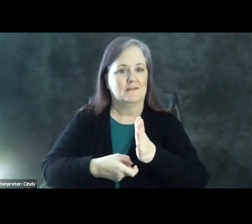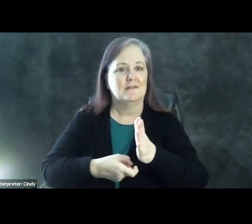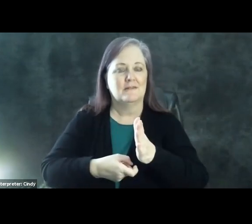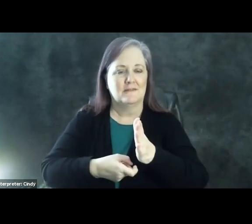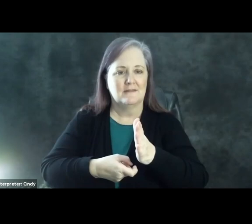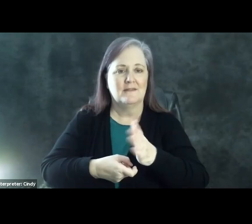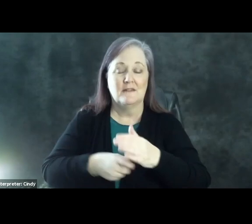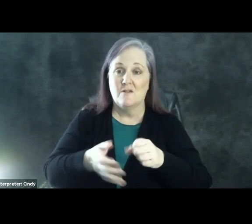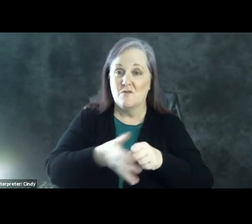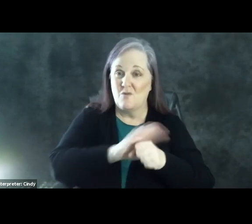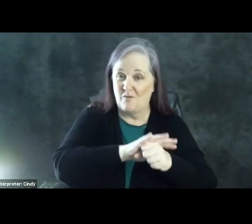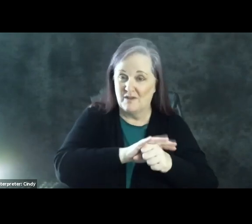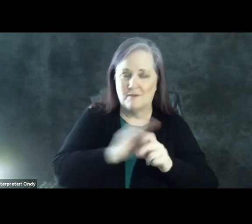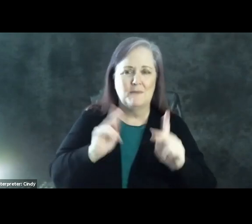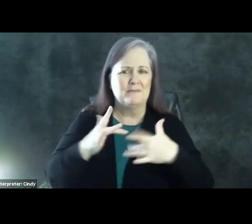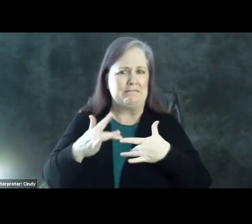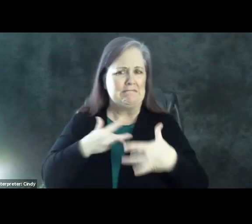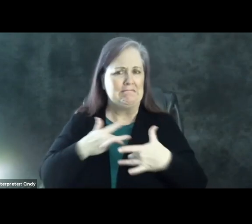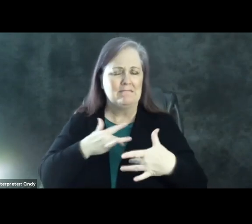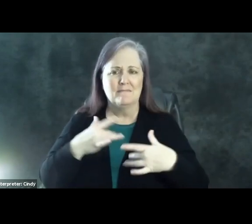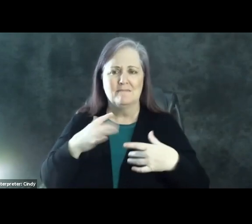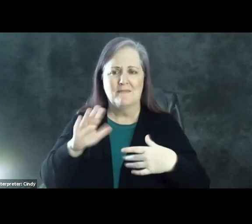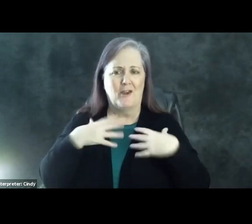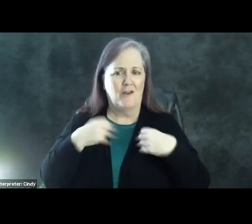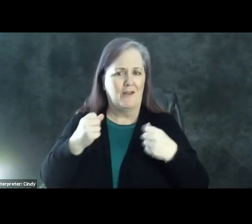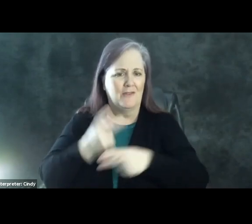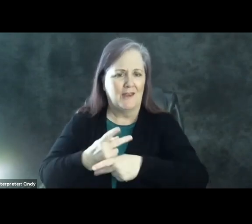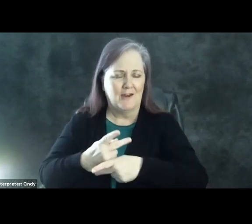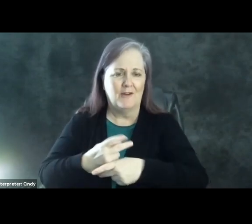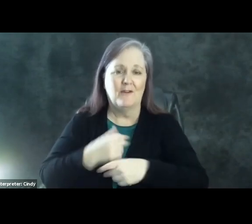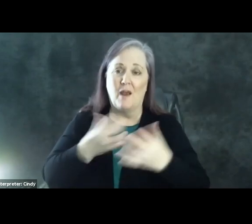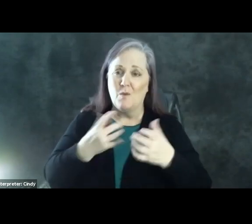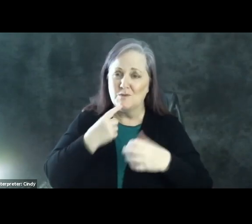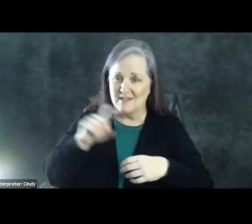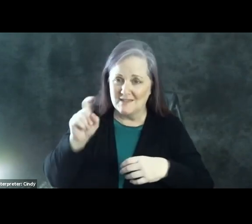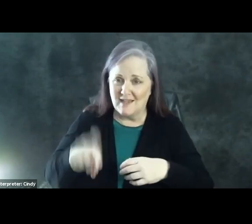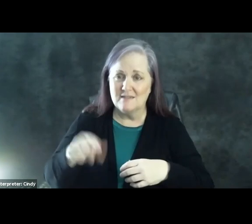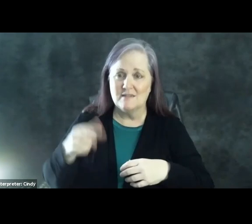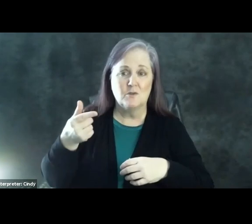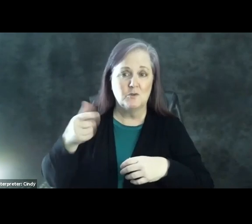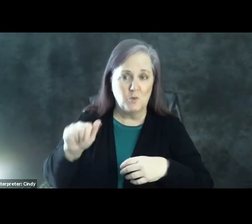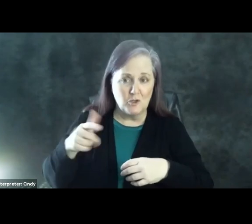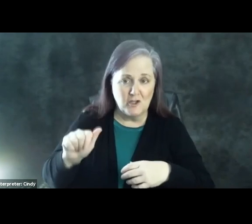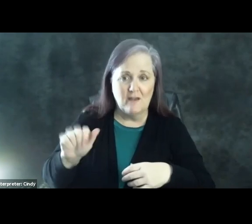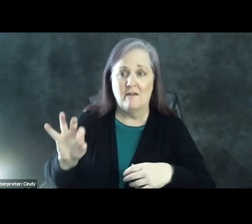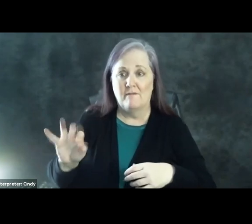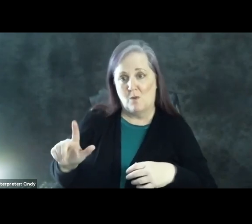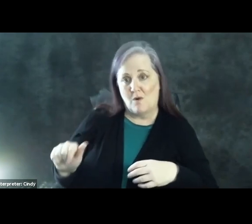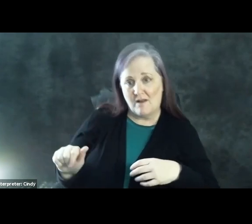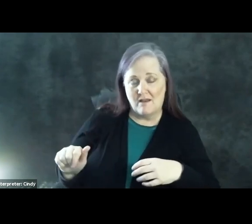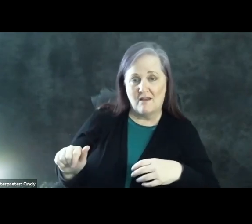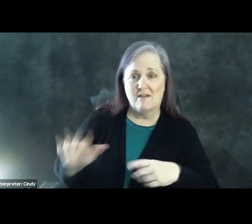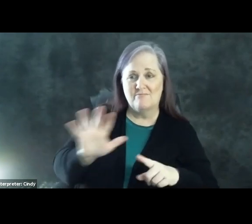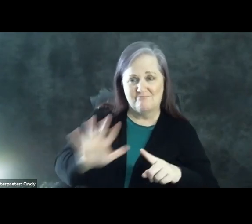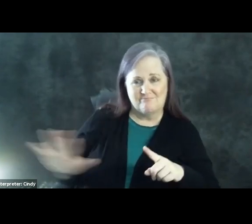With COVID, people are very concerned about health care. I want to say in Texas, Georgia, and Florida, these are states that